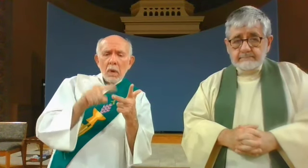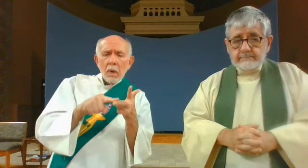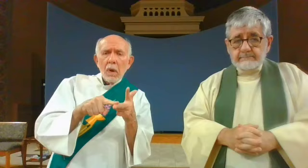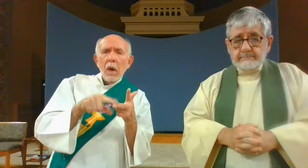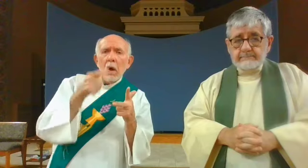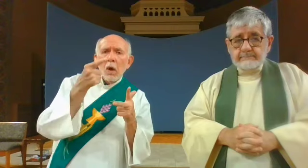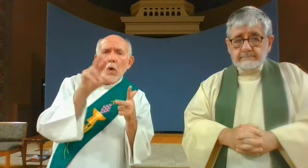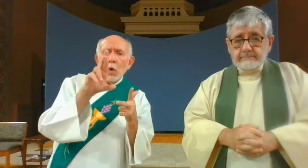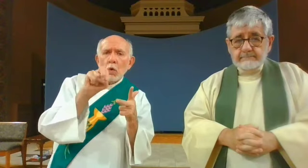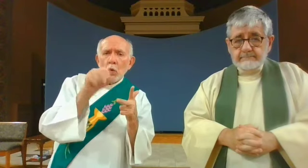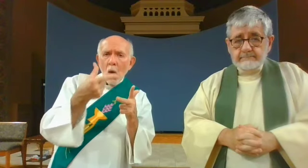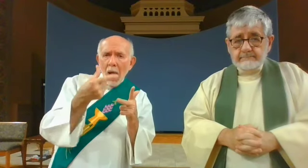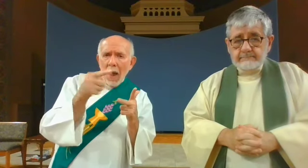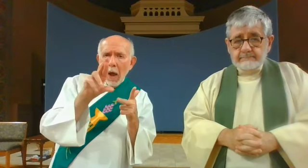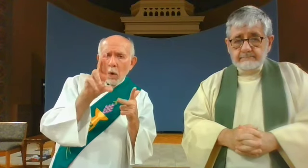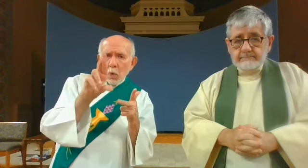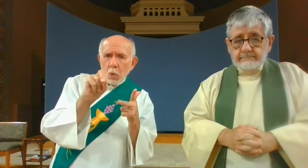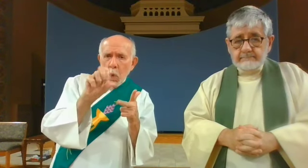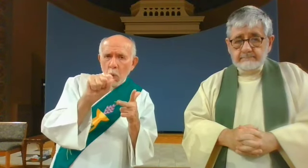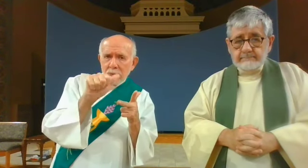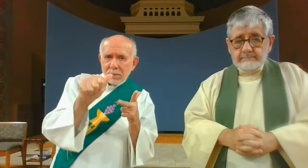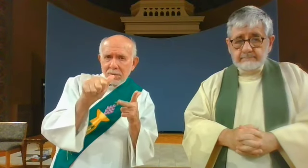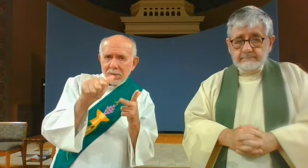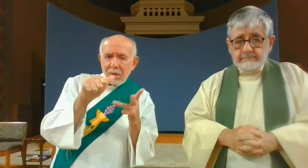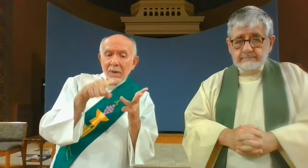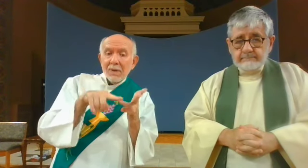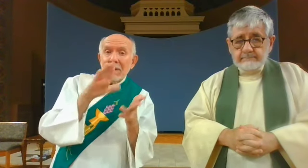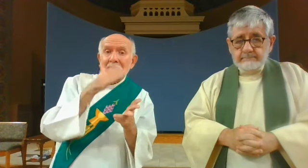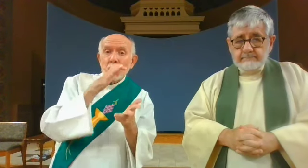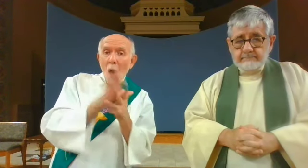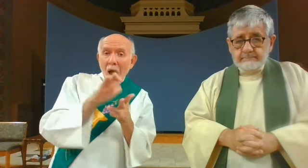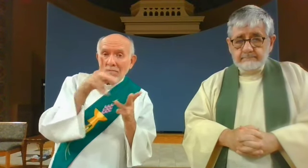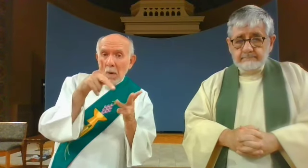Greg Rosa and his wife Paula